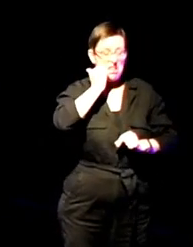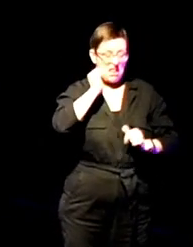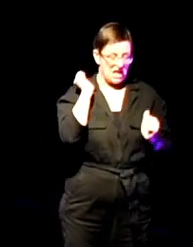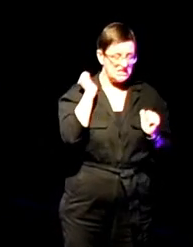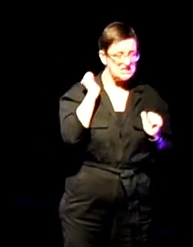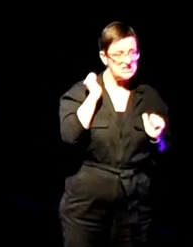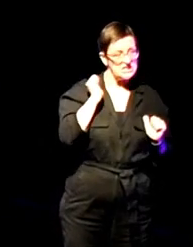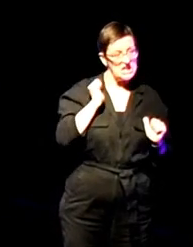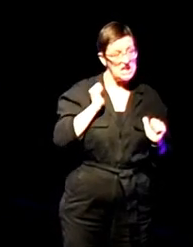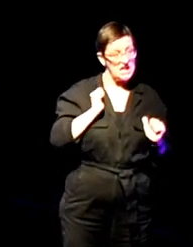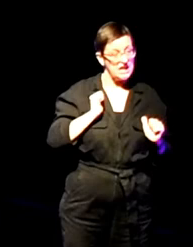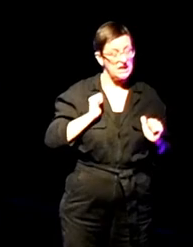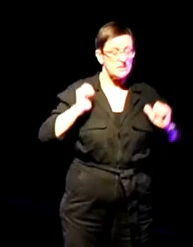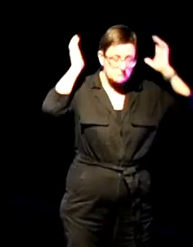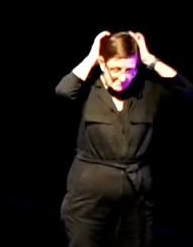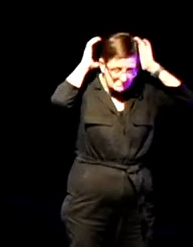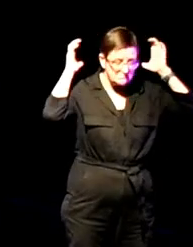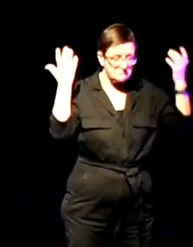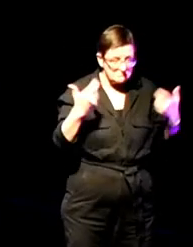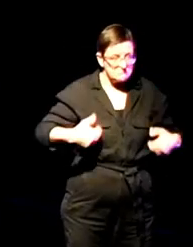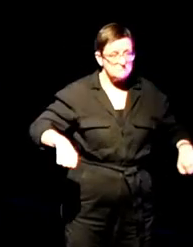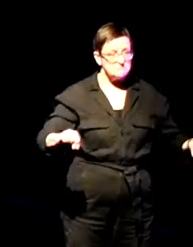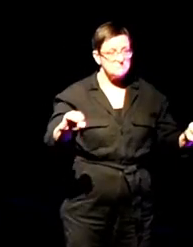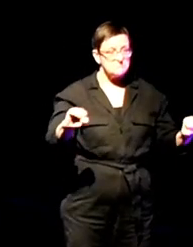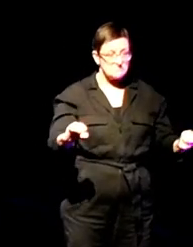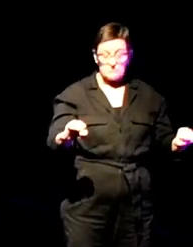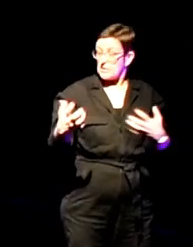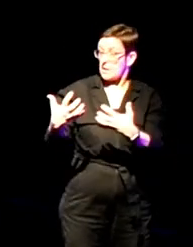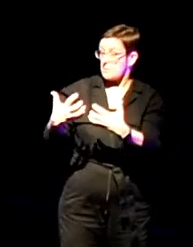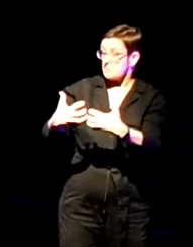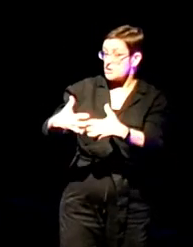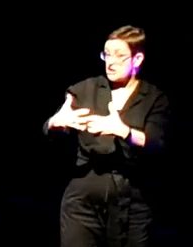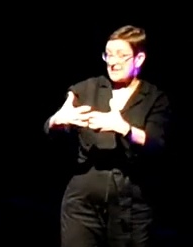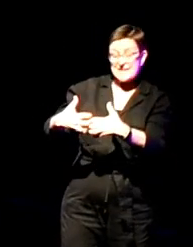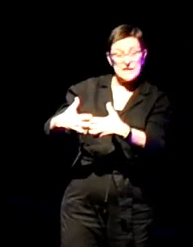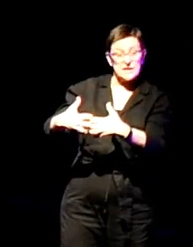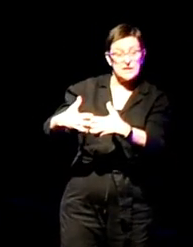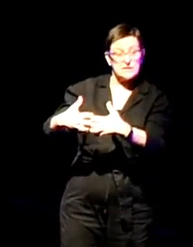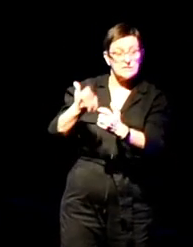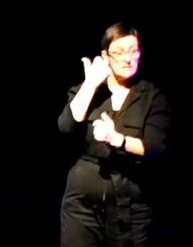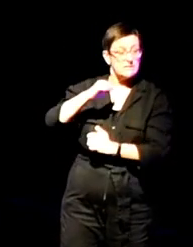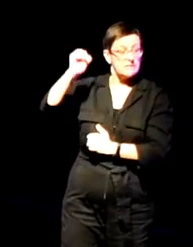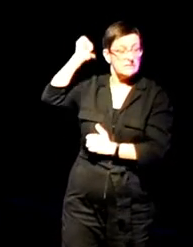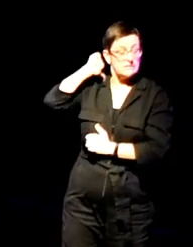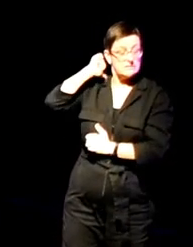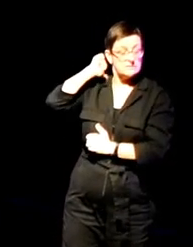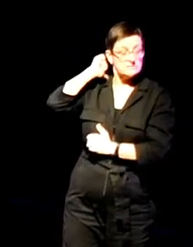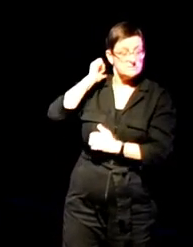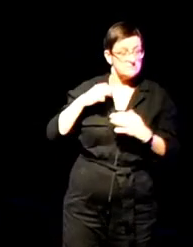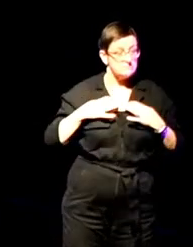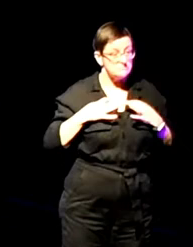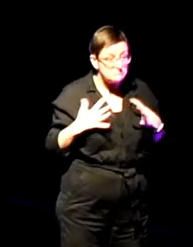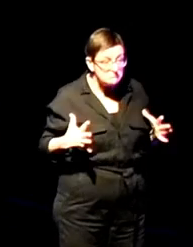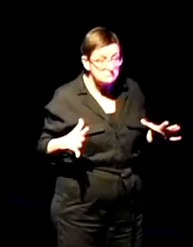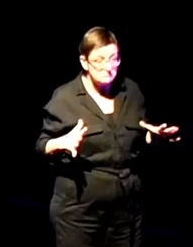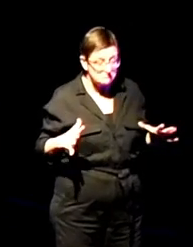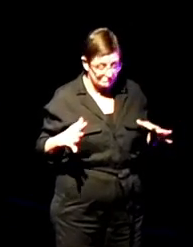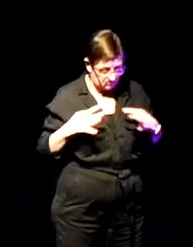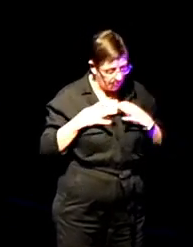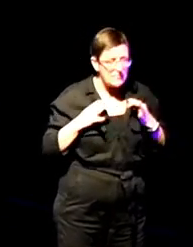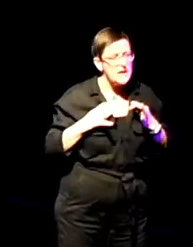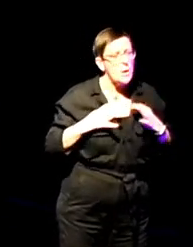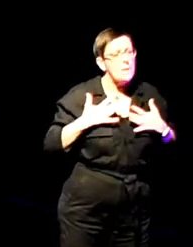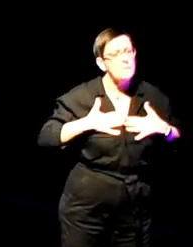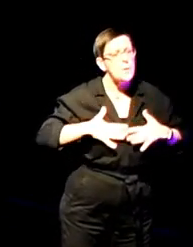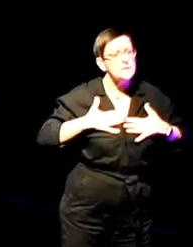Headrest behind me. Arms on armrests. Machine. Bag on the back. Clothes. They're not my body.